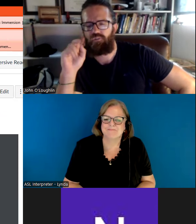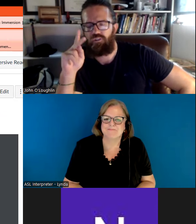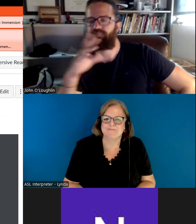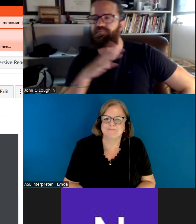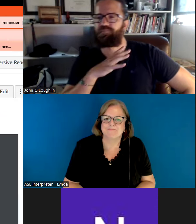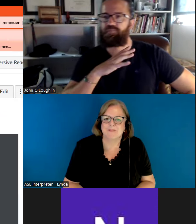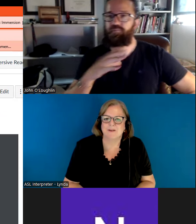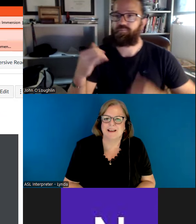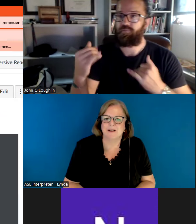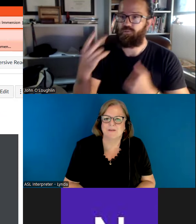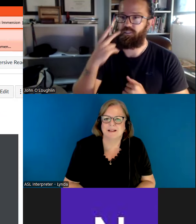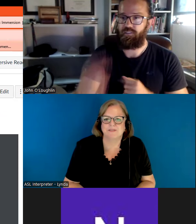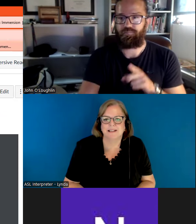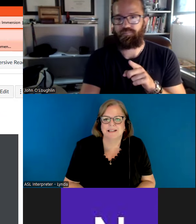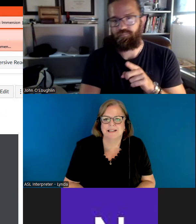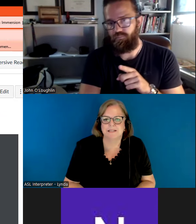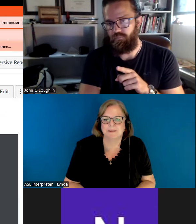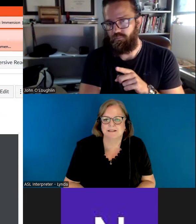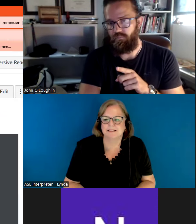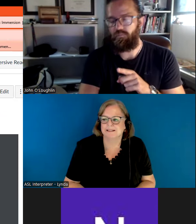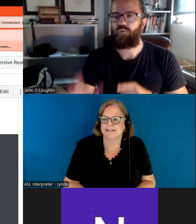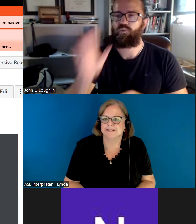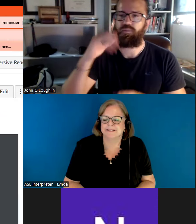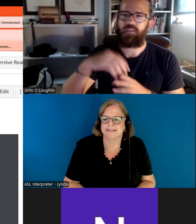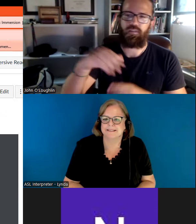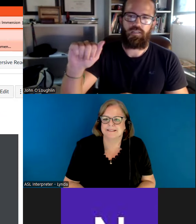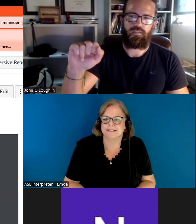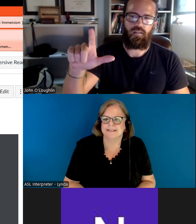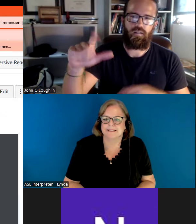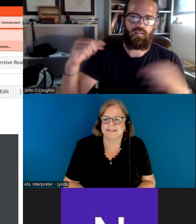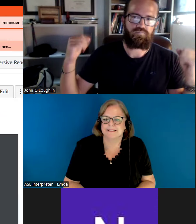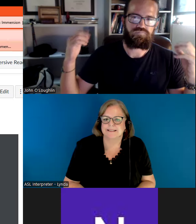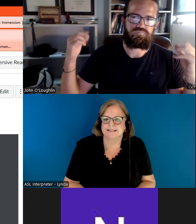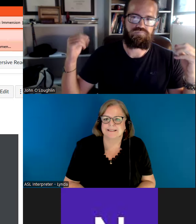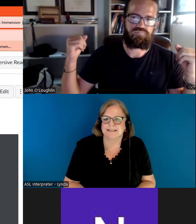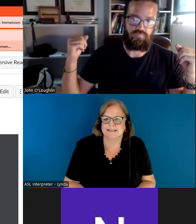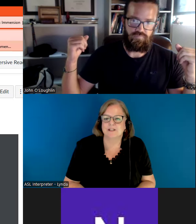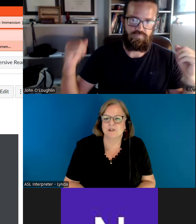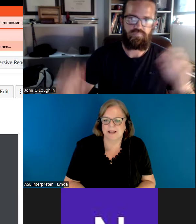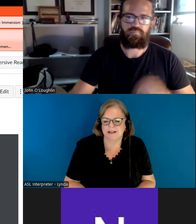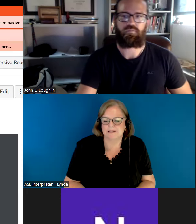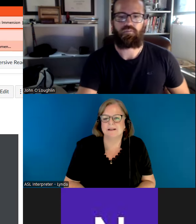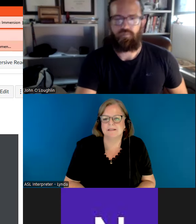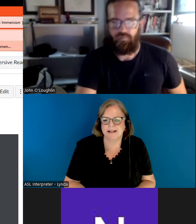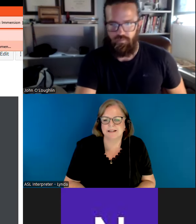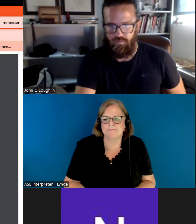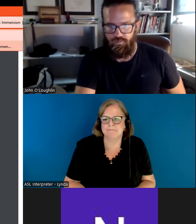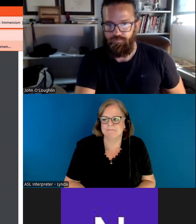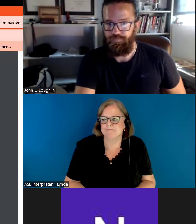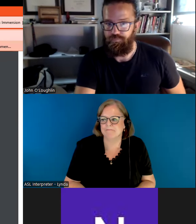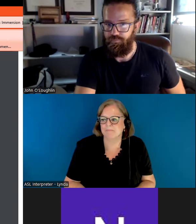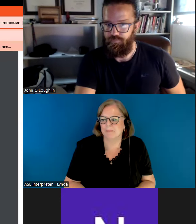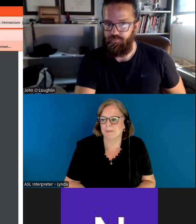Hmm. Okay. That's fine, I guess. But this should be ASL signing.